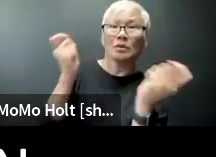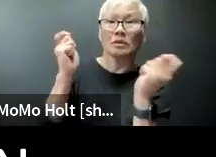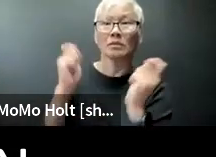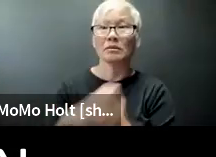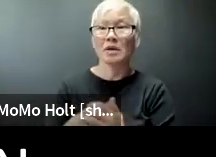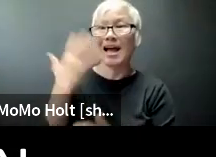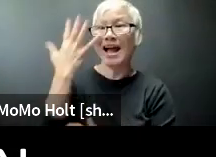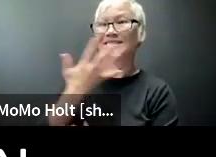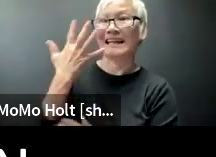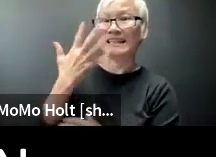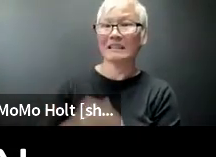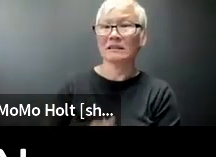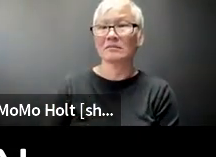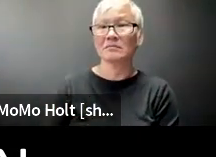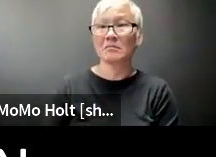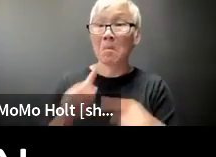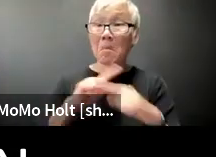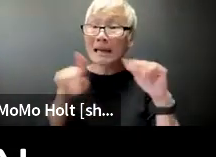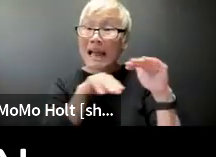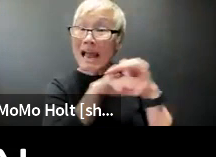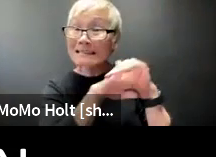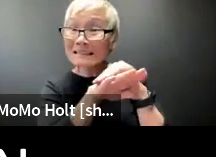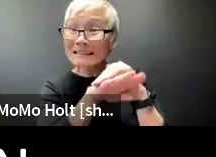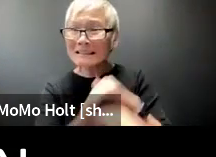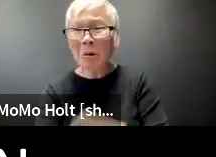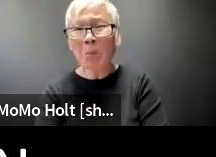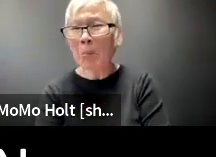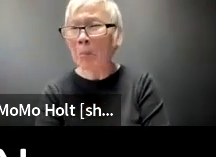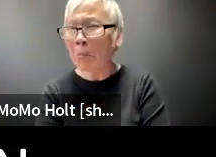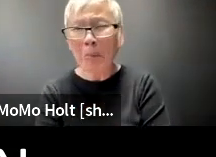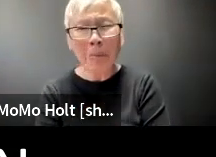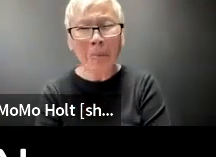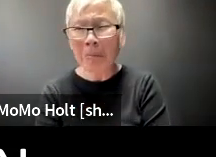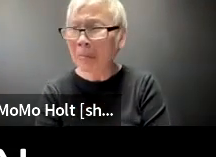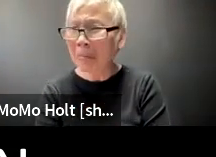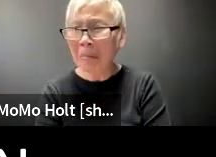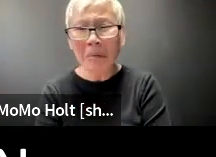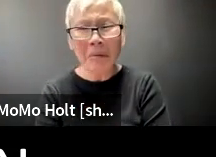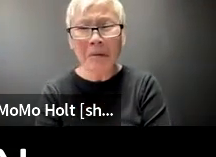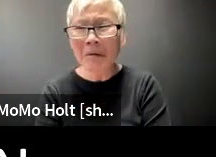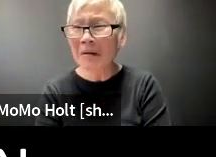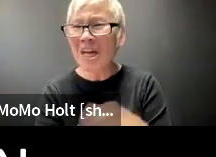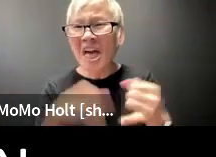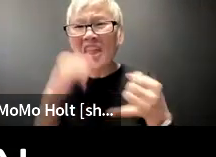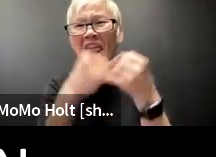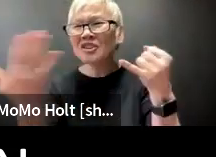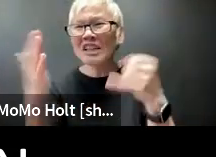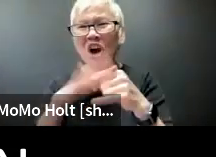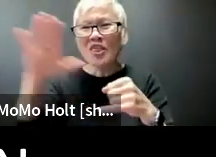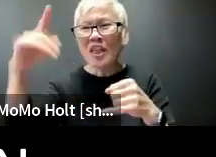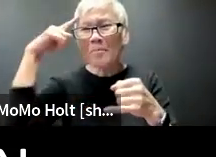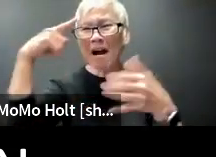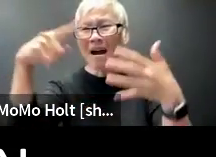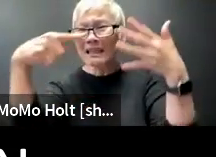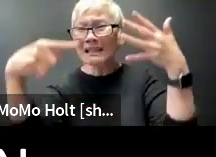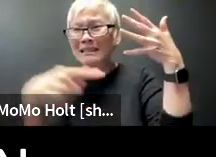administration they're making complaints then we make changes aesthetically but access again that's the